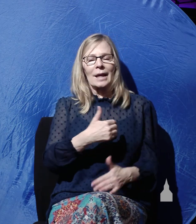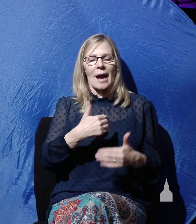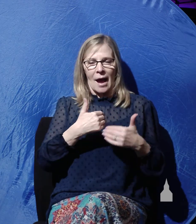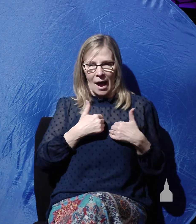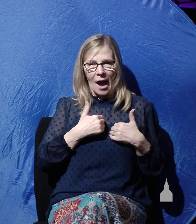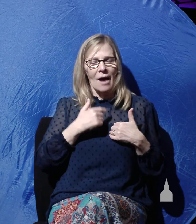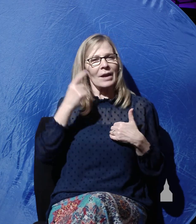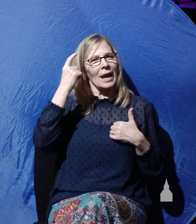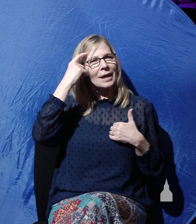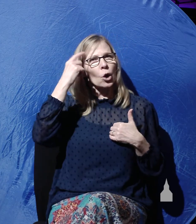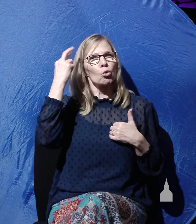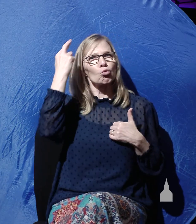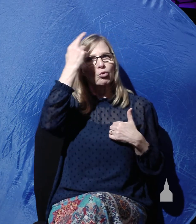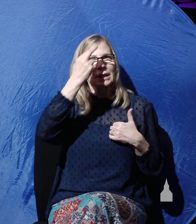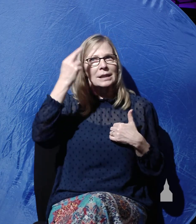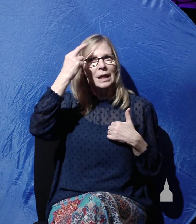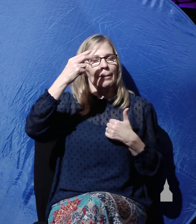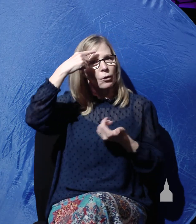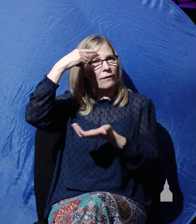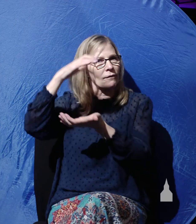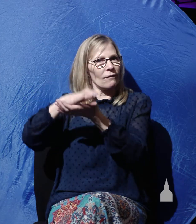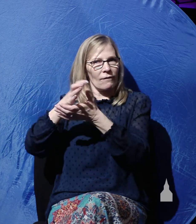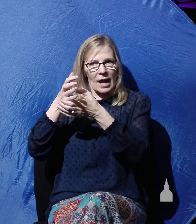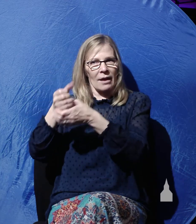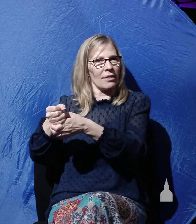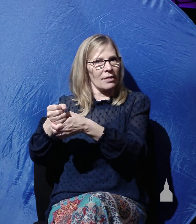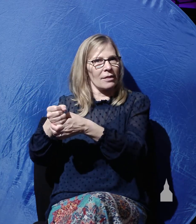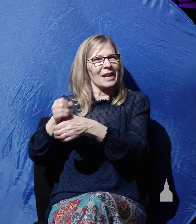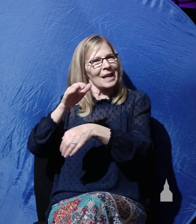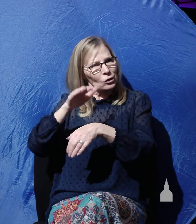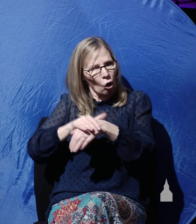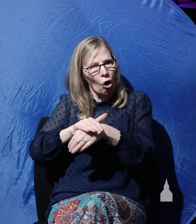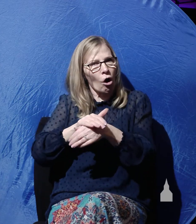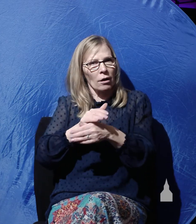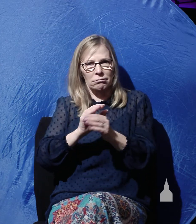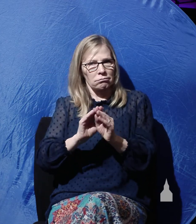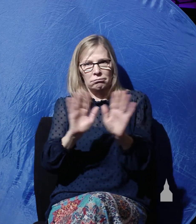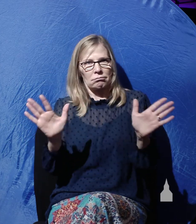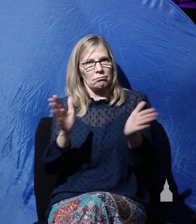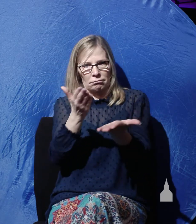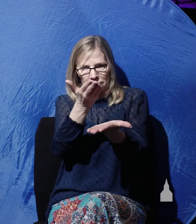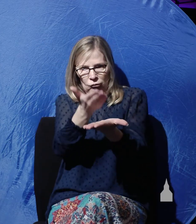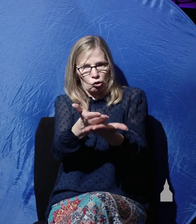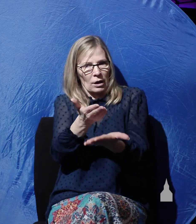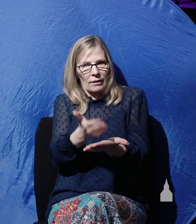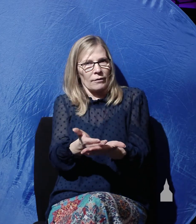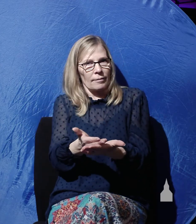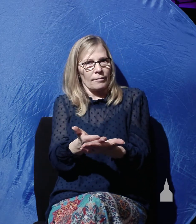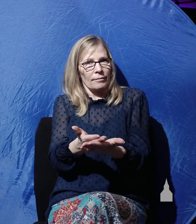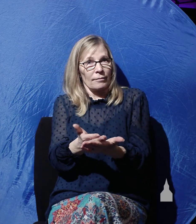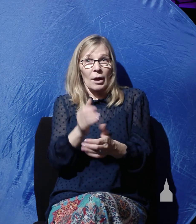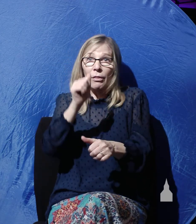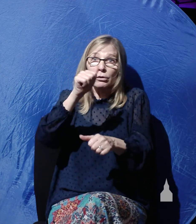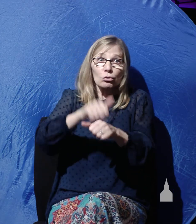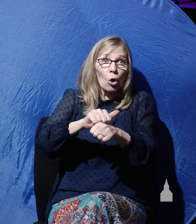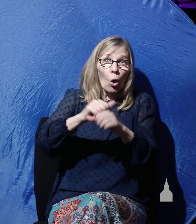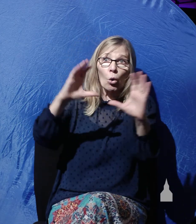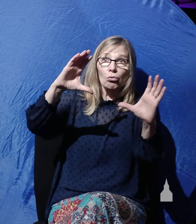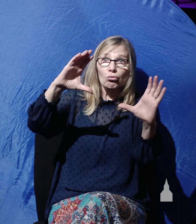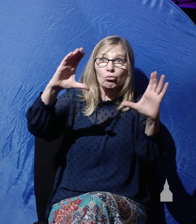faith. It's based on credible evidence, the credible evidence of a stone that was rolled away, an empty